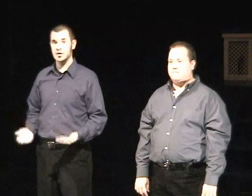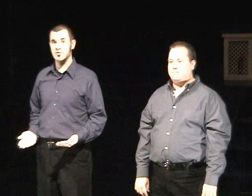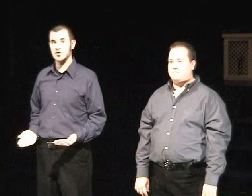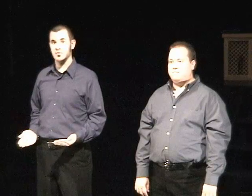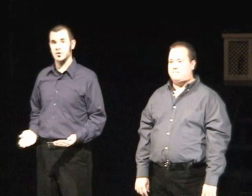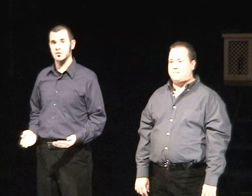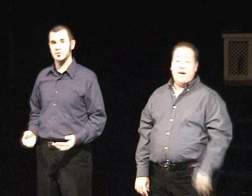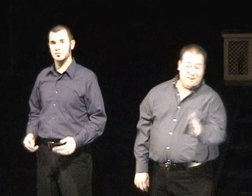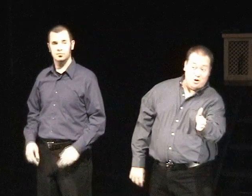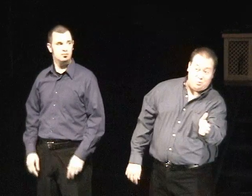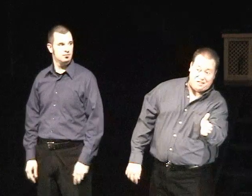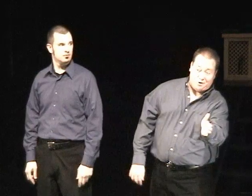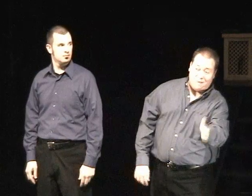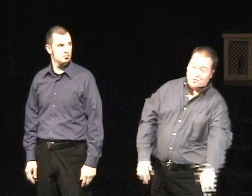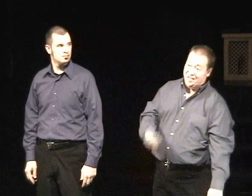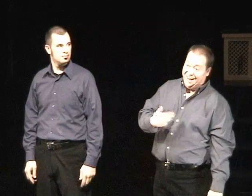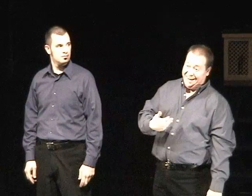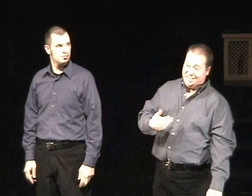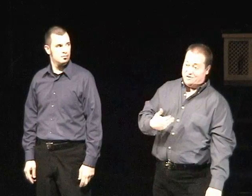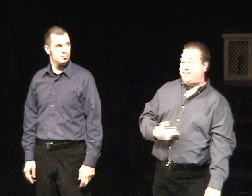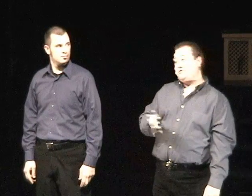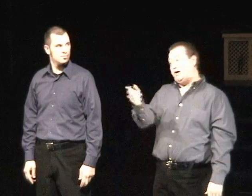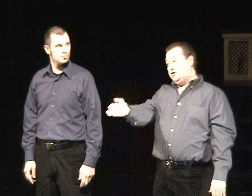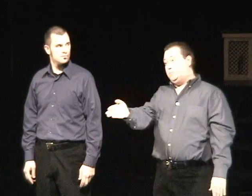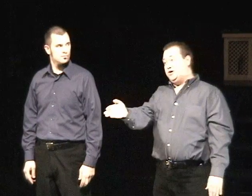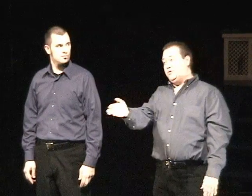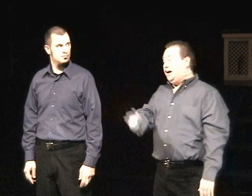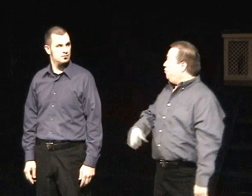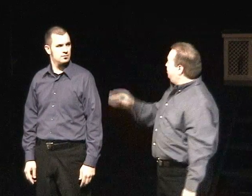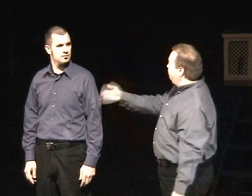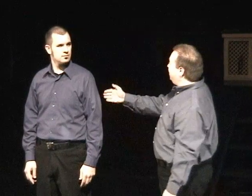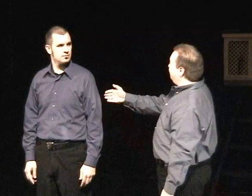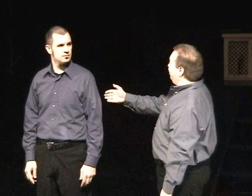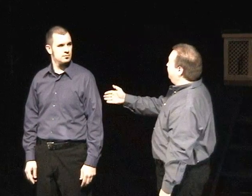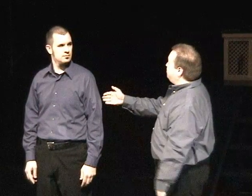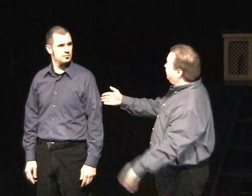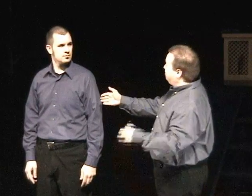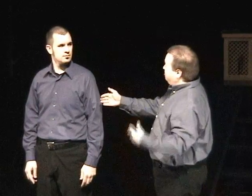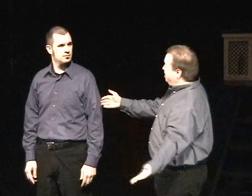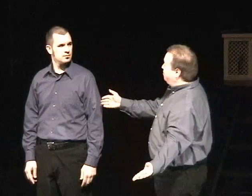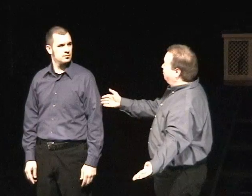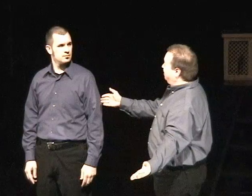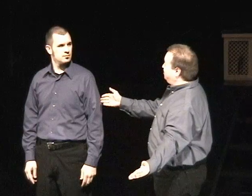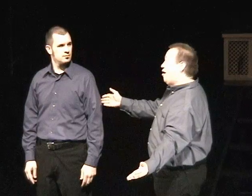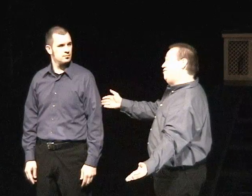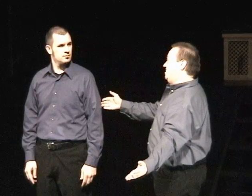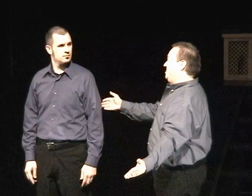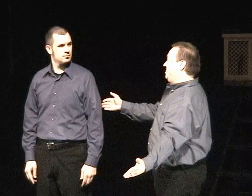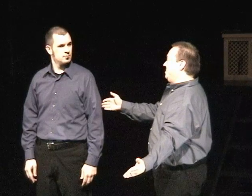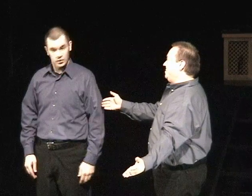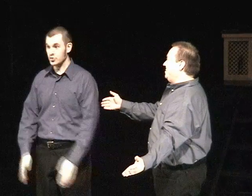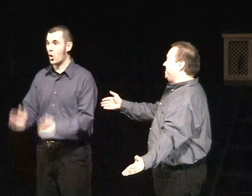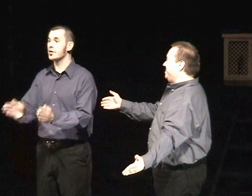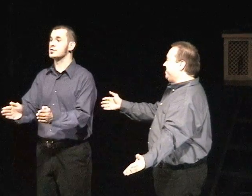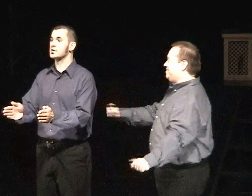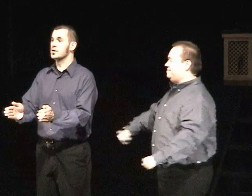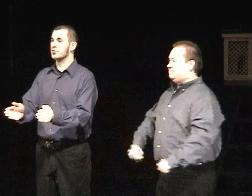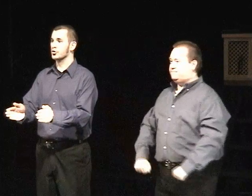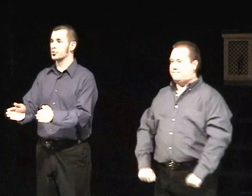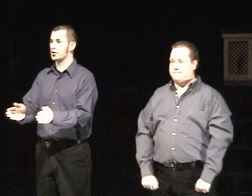individual. You plant the crops while I catch a fish, while you build a new hot well, you care for the offspring until they're holding up the harvest. Concordance! The old work